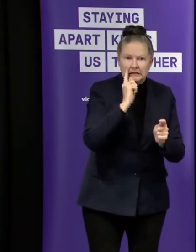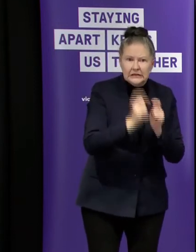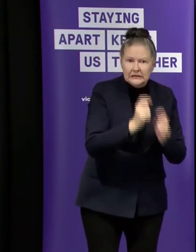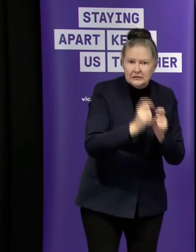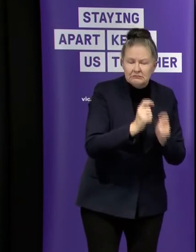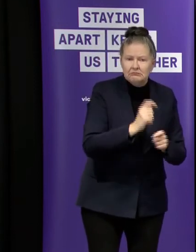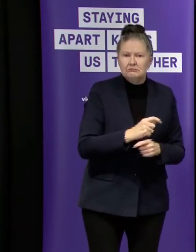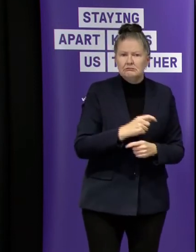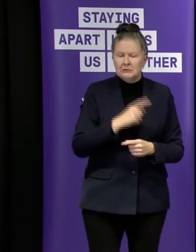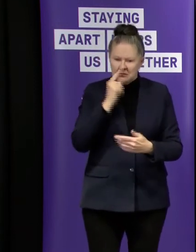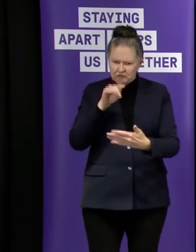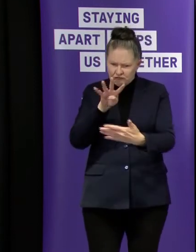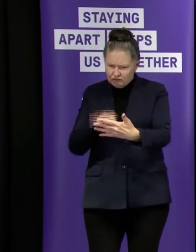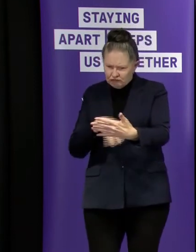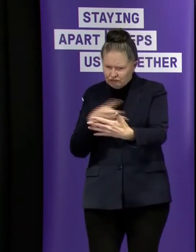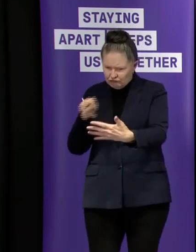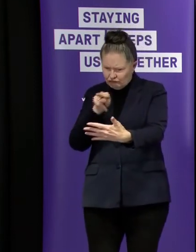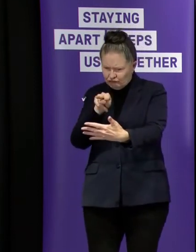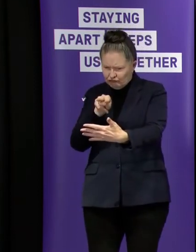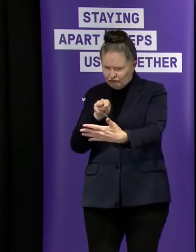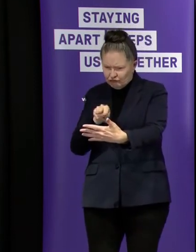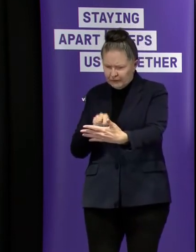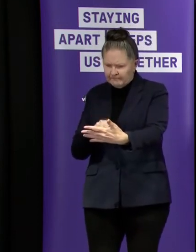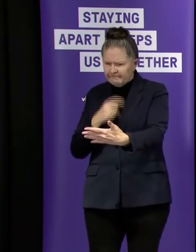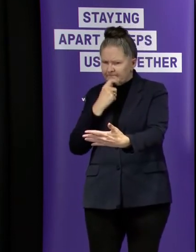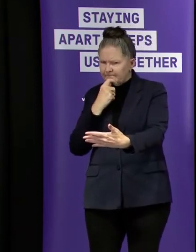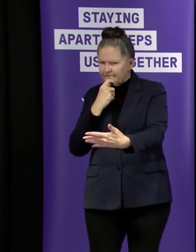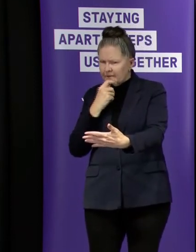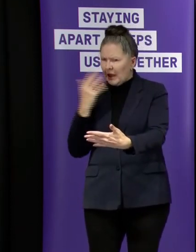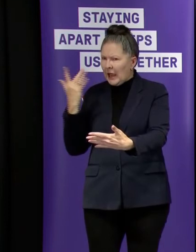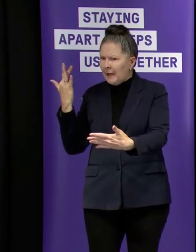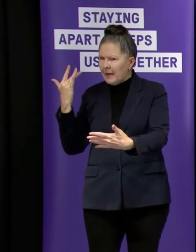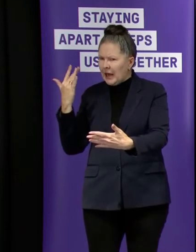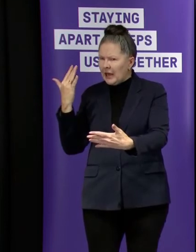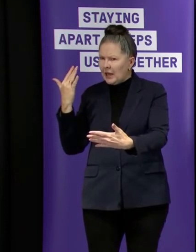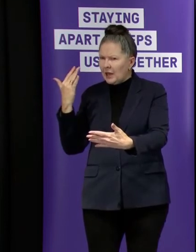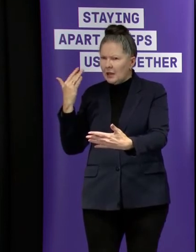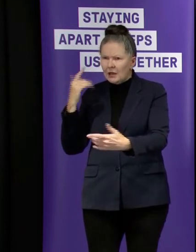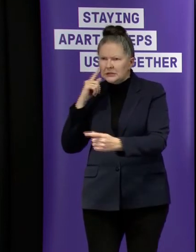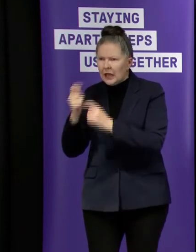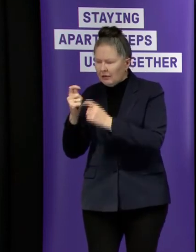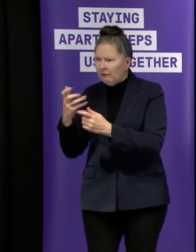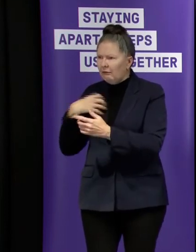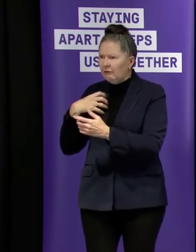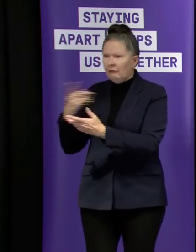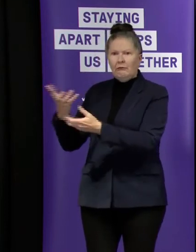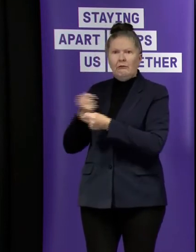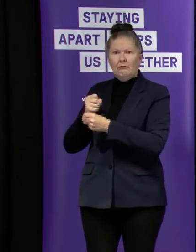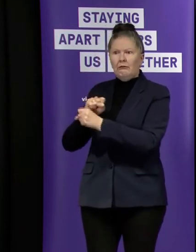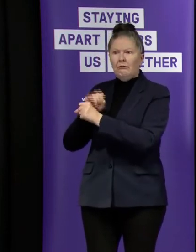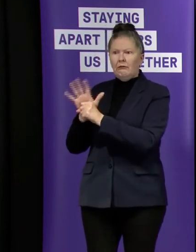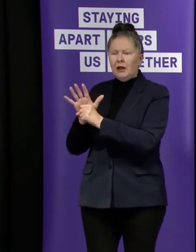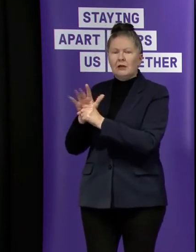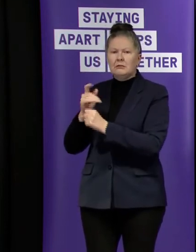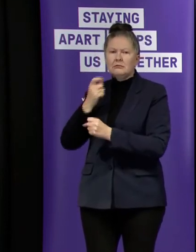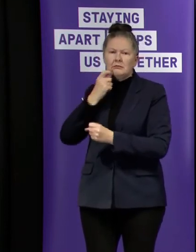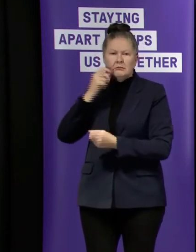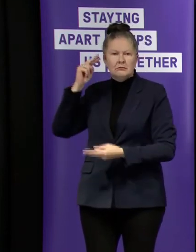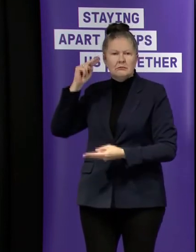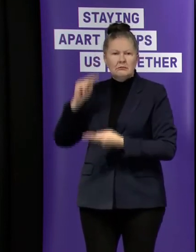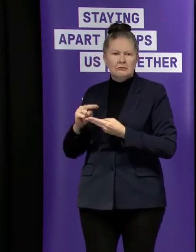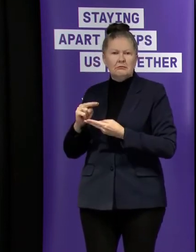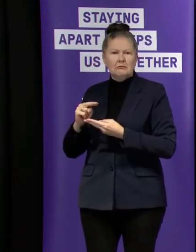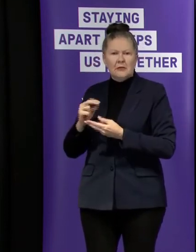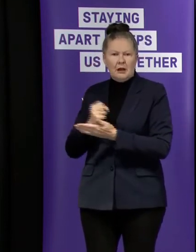metrics such as um the proportion of tests that are positive and actually that's been relatively low so um you know for example